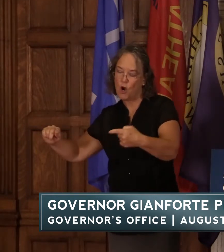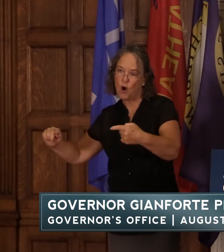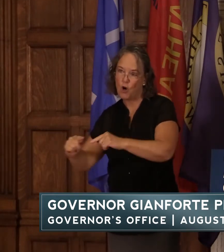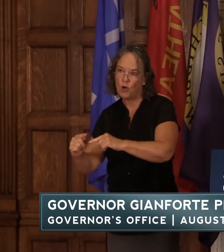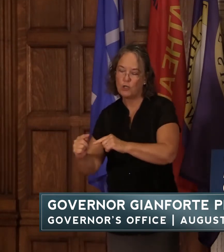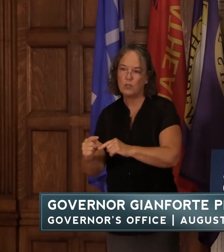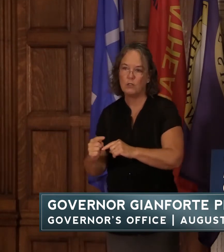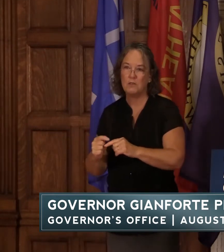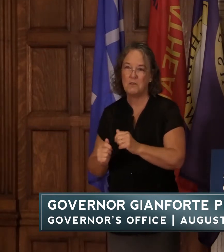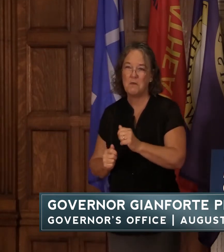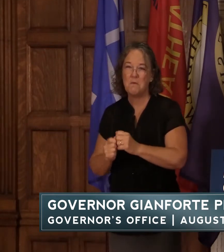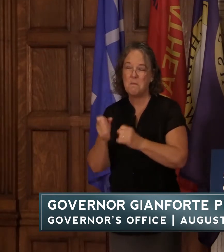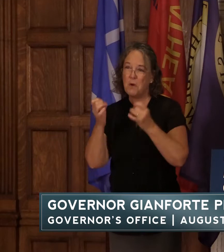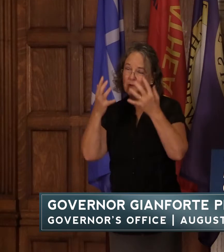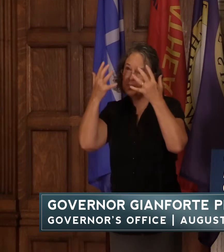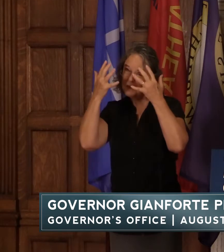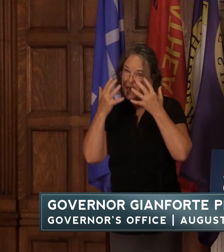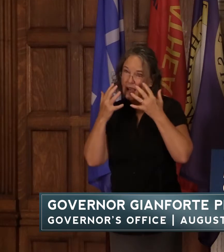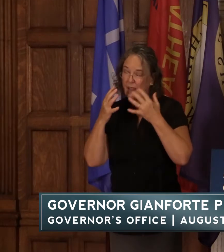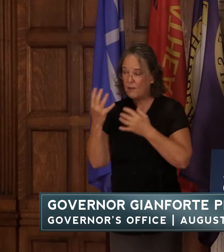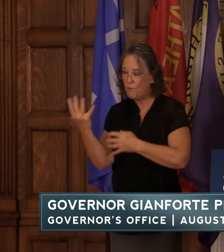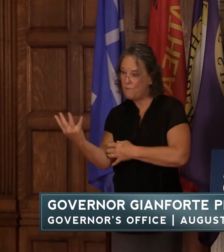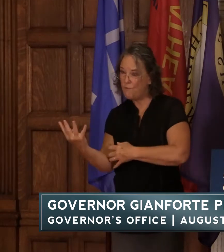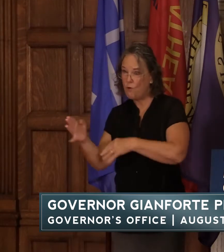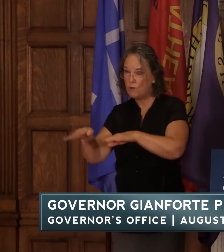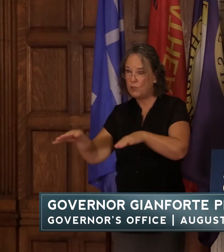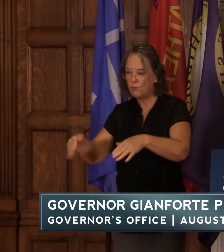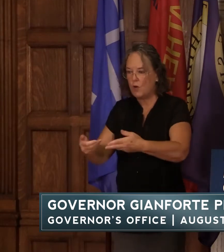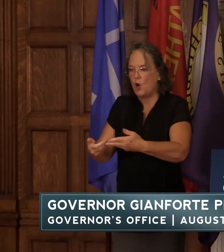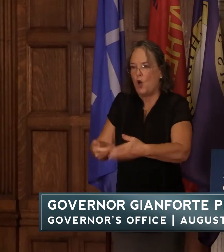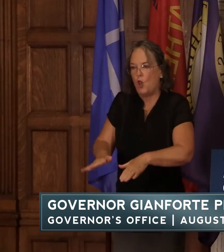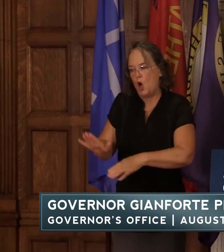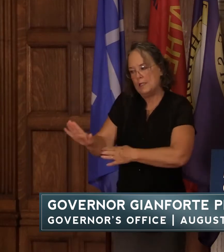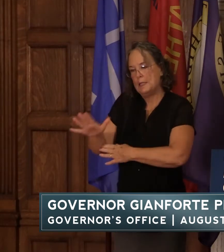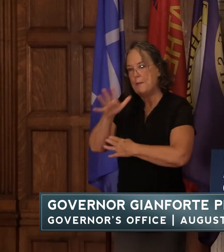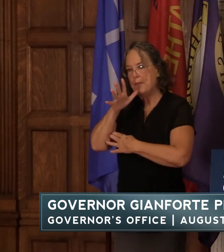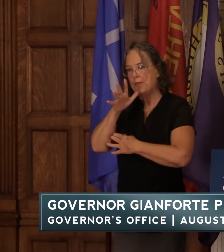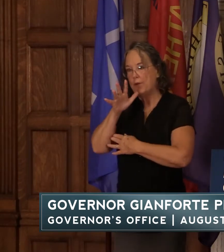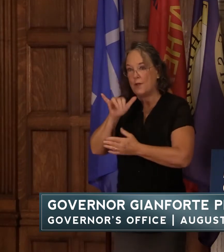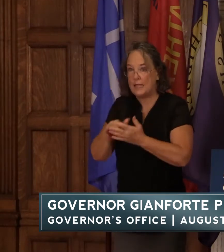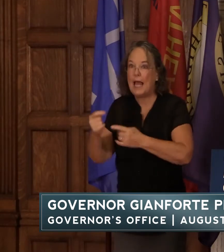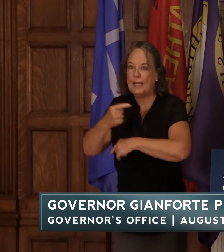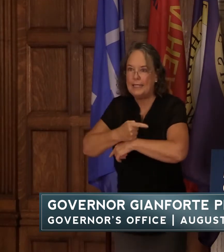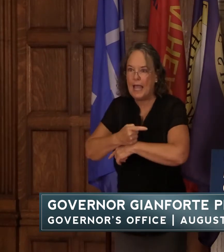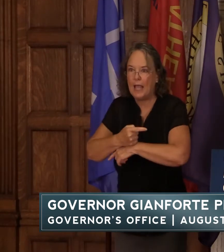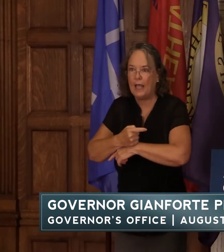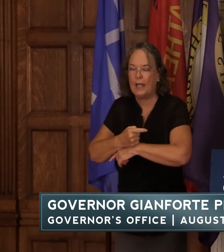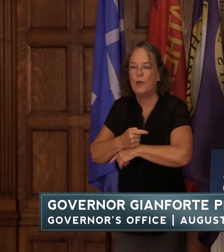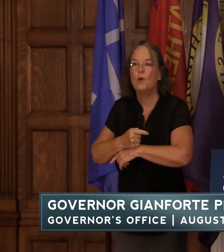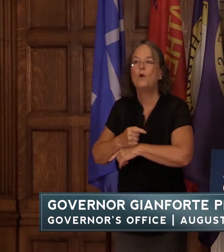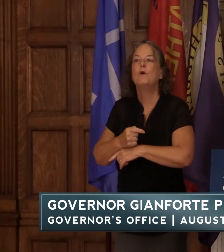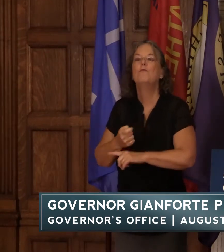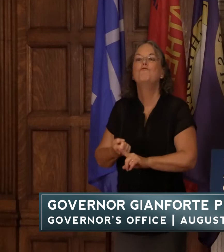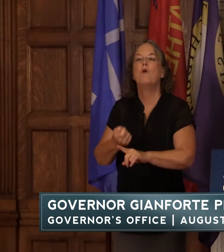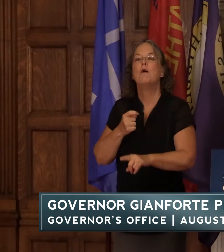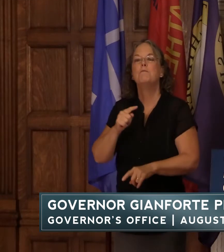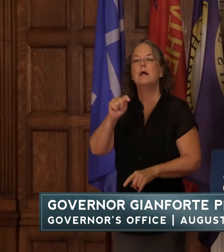tragically those four kids lost their mother that day at the hands of the brutal taliban